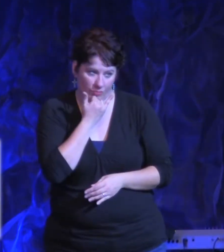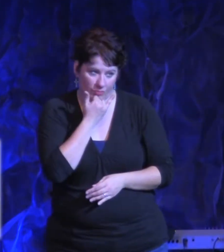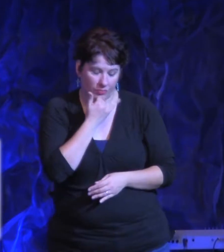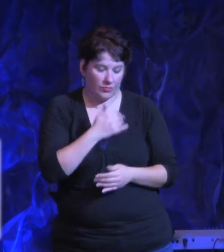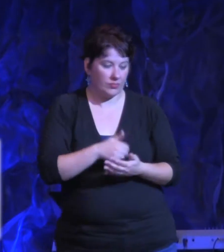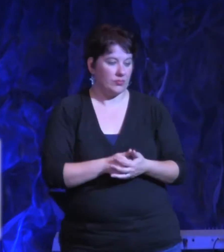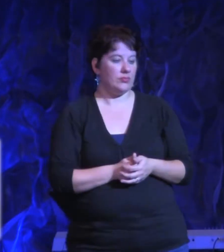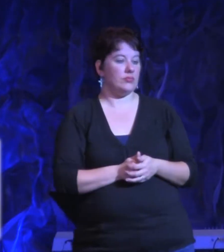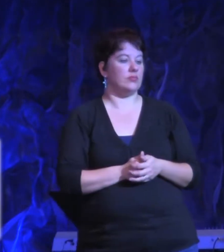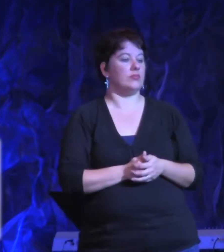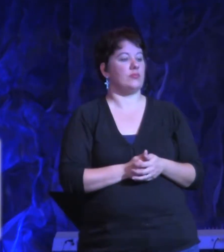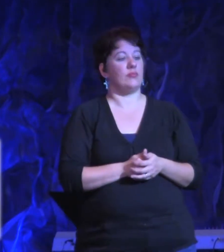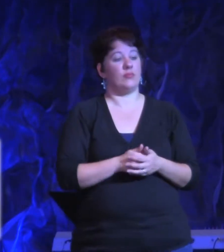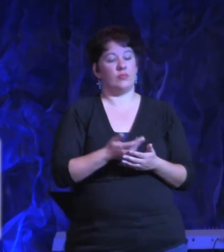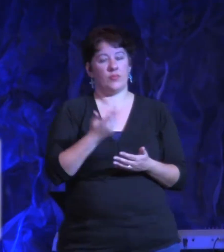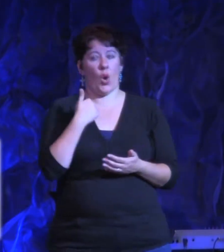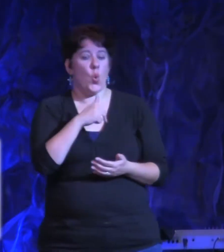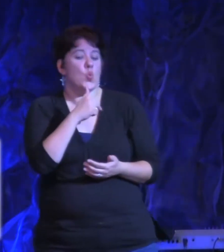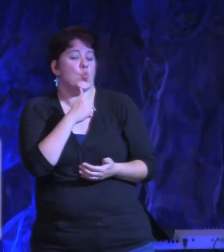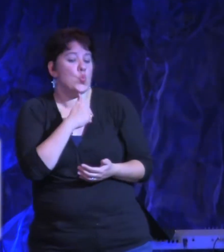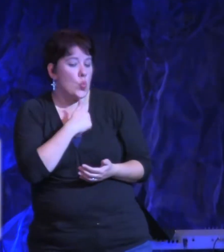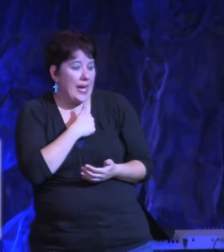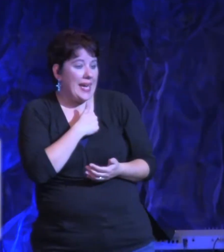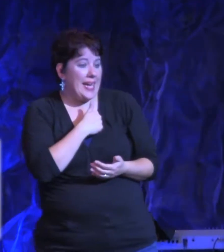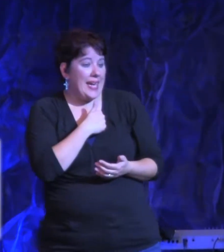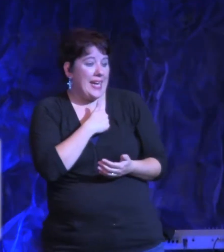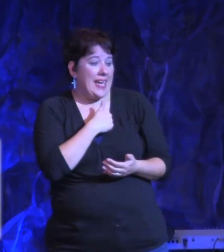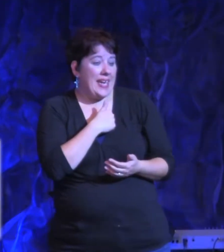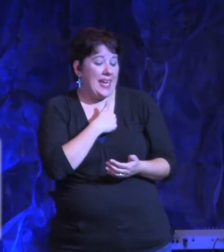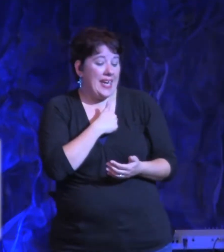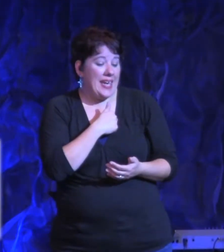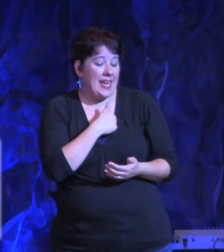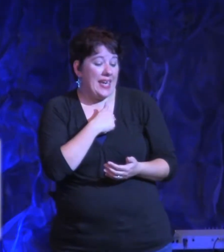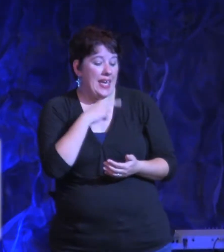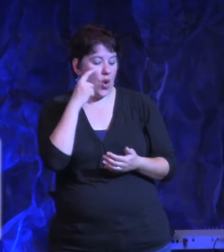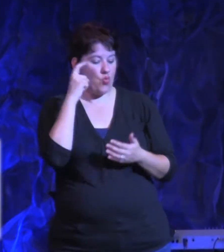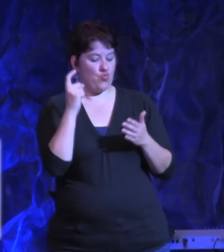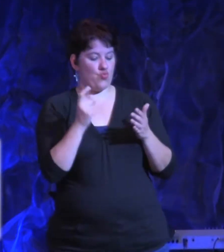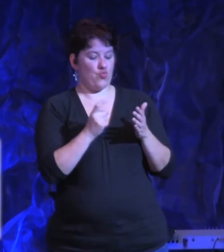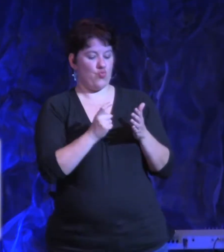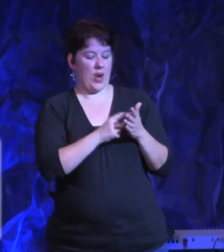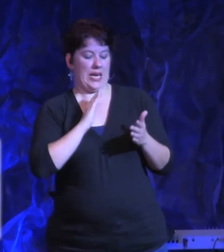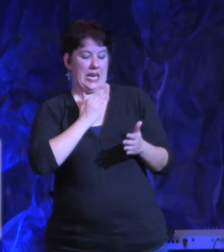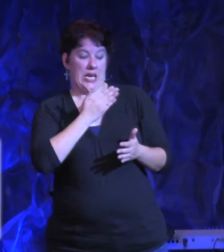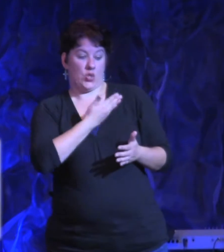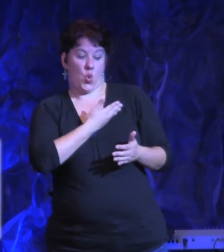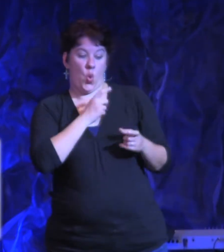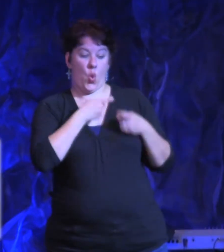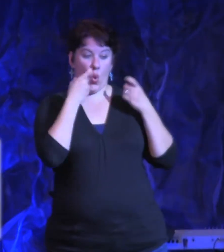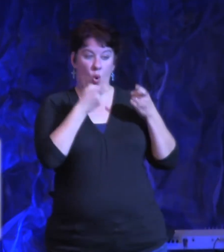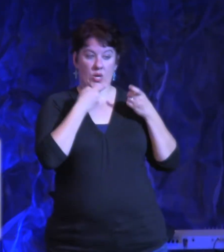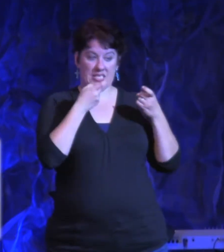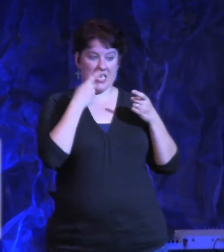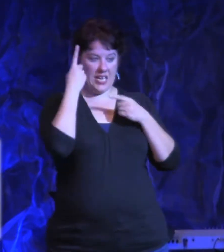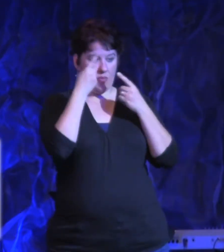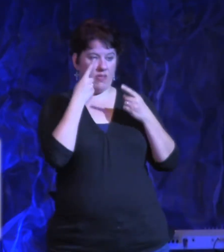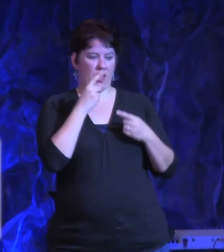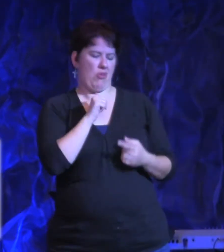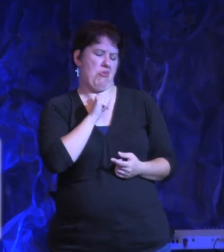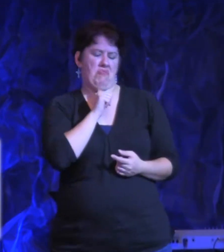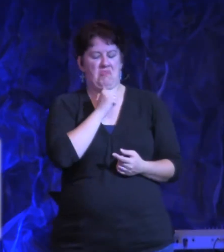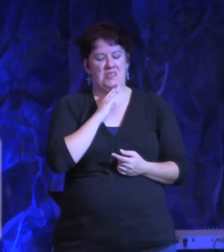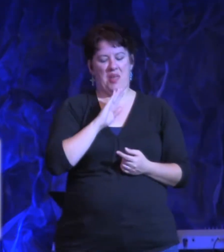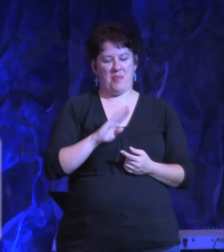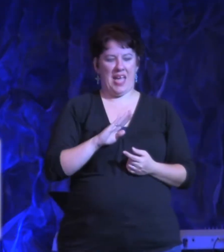rephrase that. We're soft on our sin and hard on other people's sin. Right?